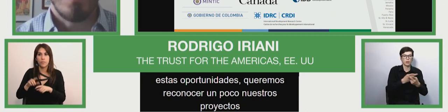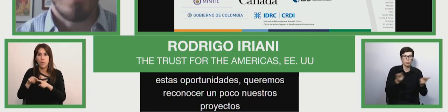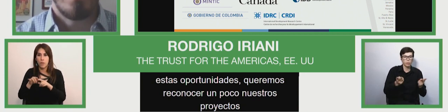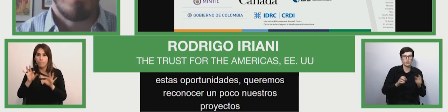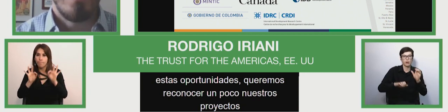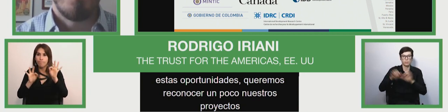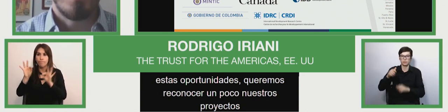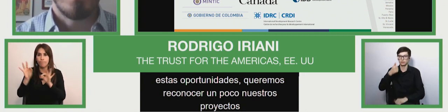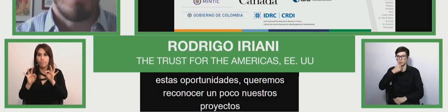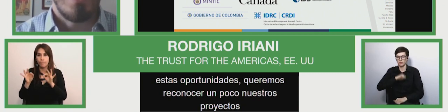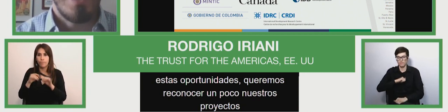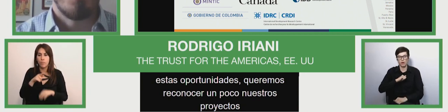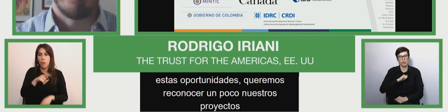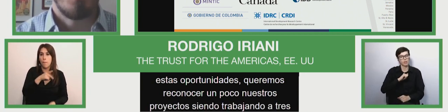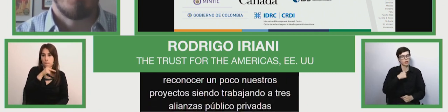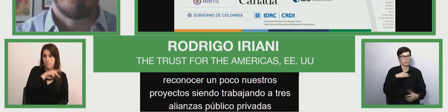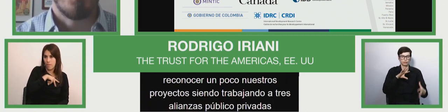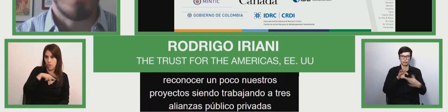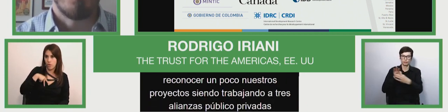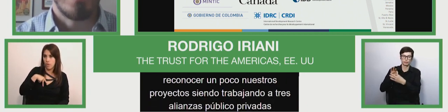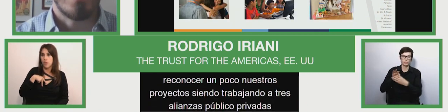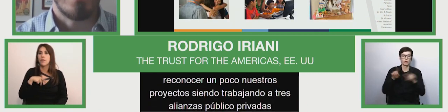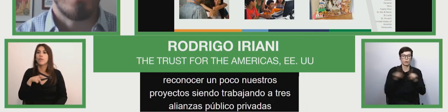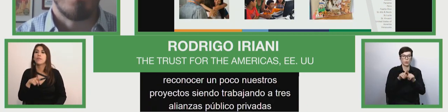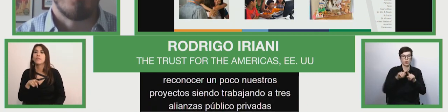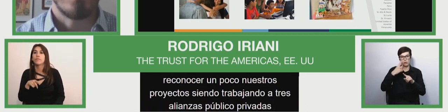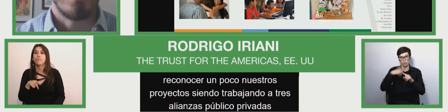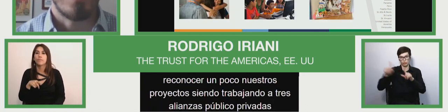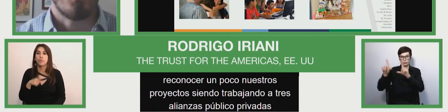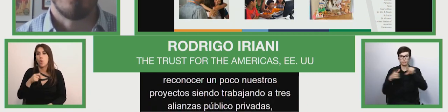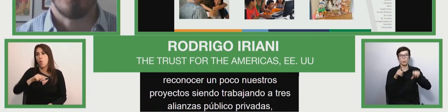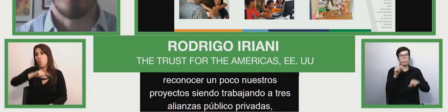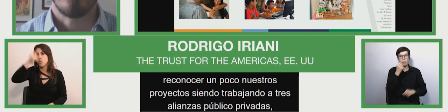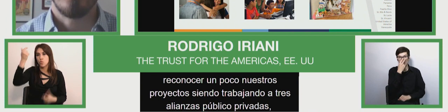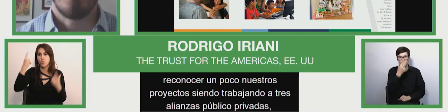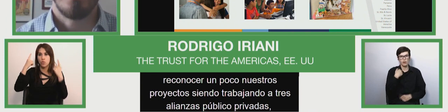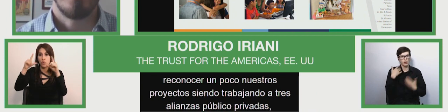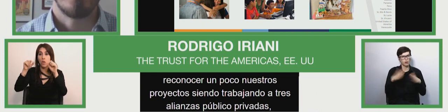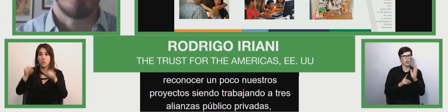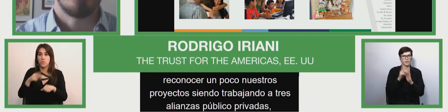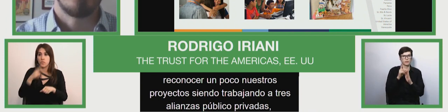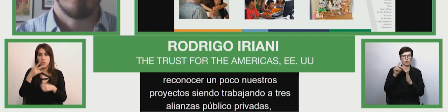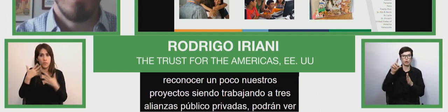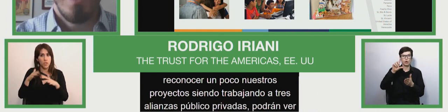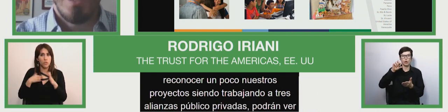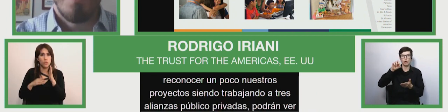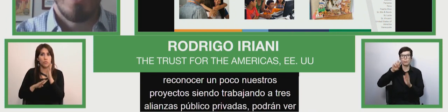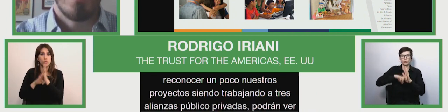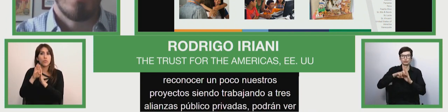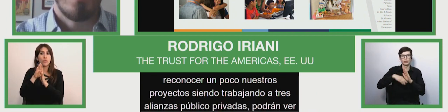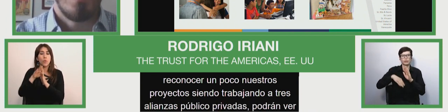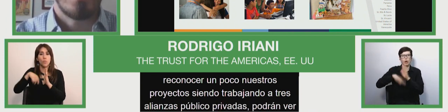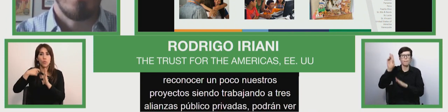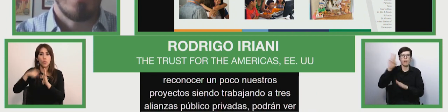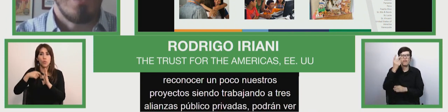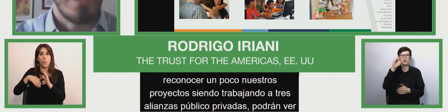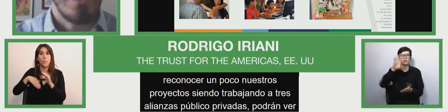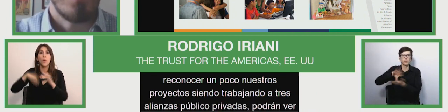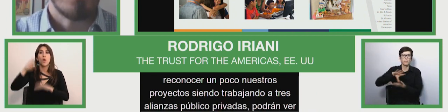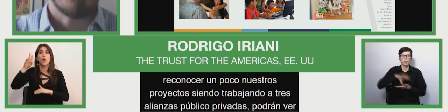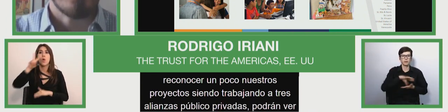i wanted to acknowledge who makes possible our projects always working with public-private alliances